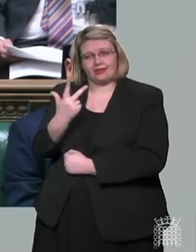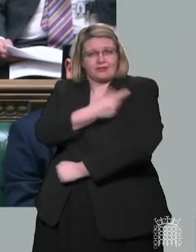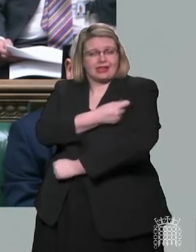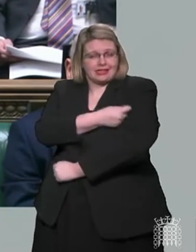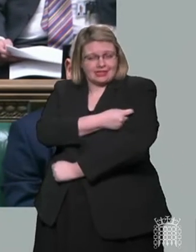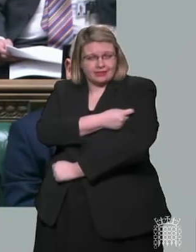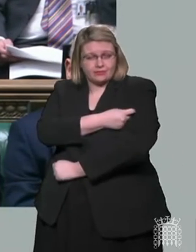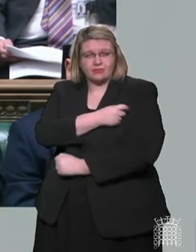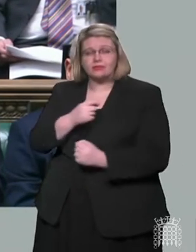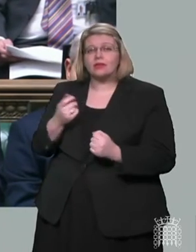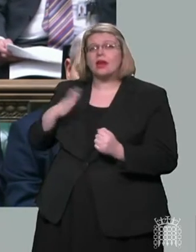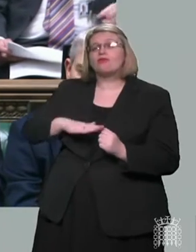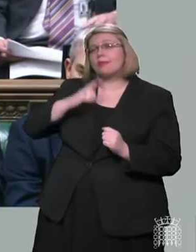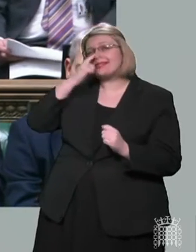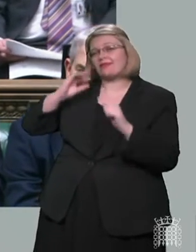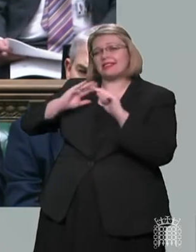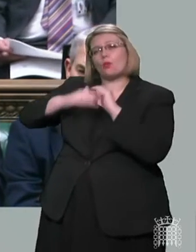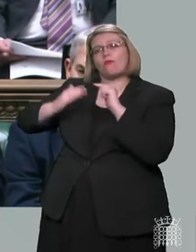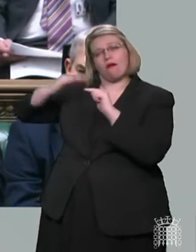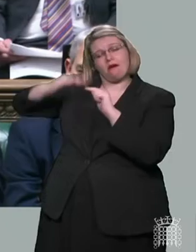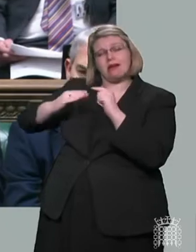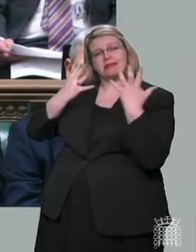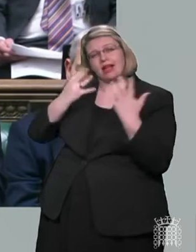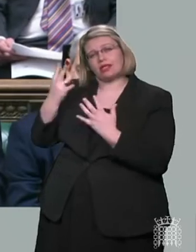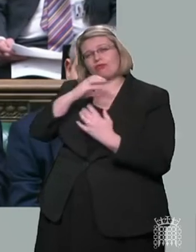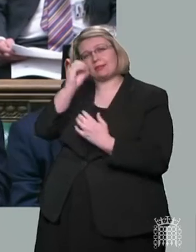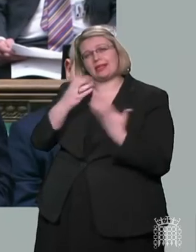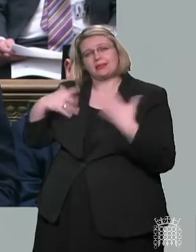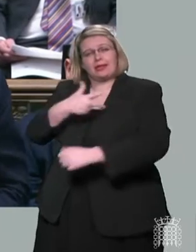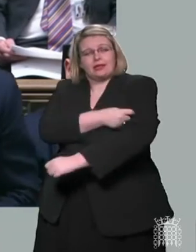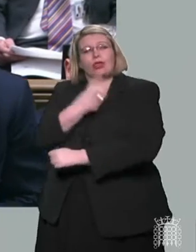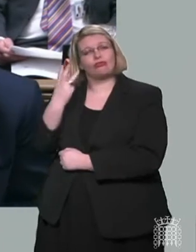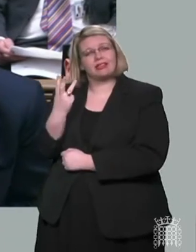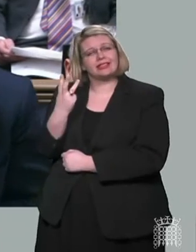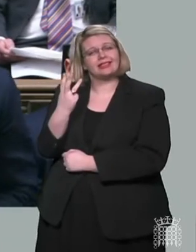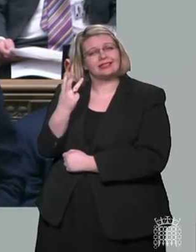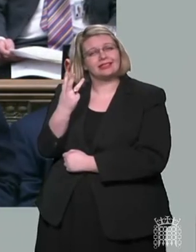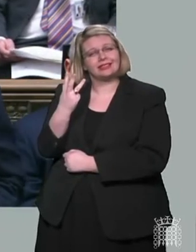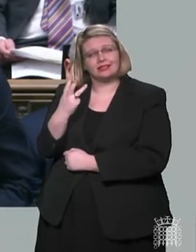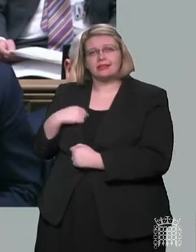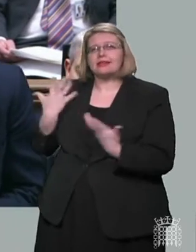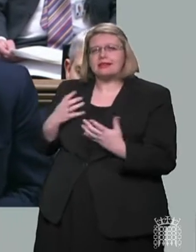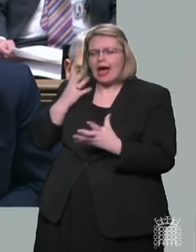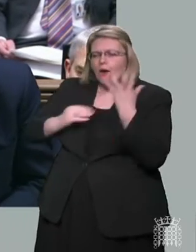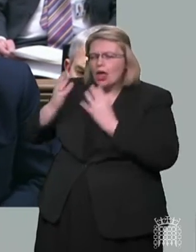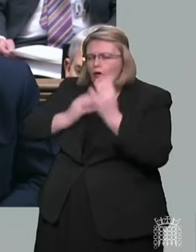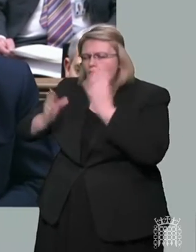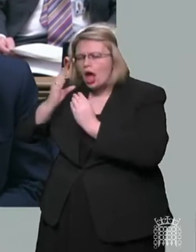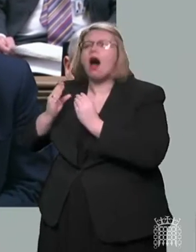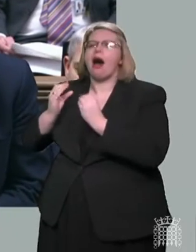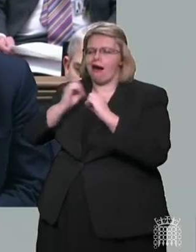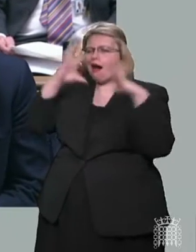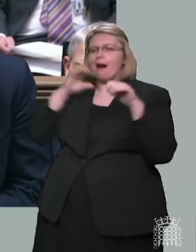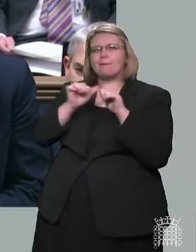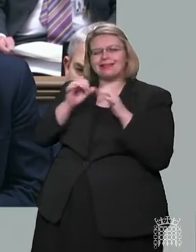of those aged 70 and over. And together with the treatments and scientific understanding of the virus that we've built up.